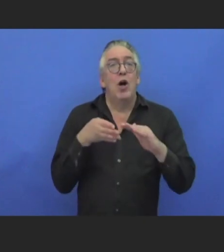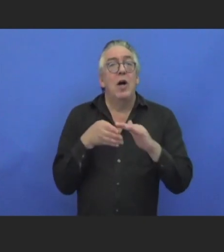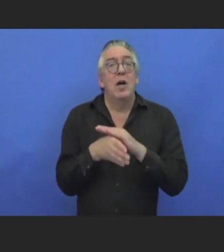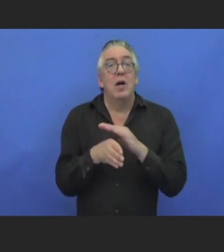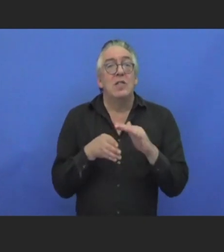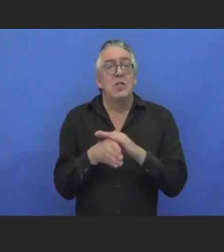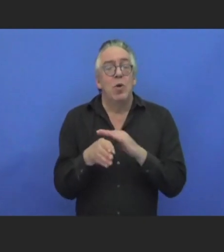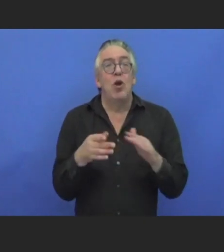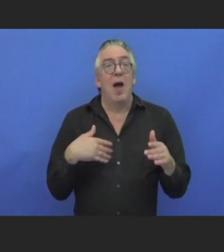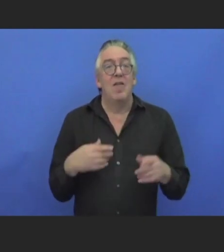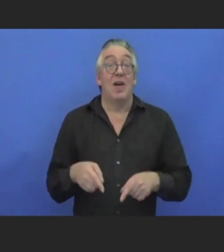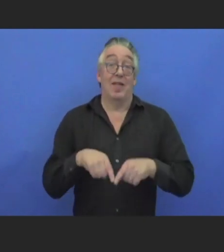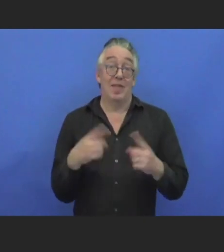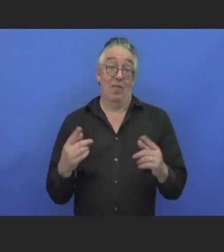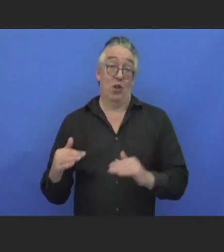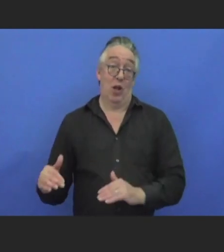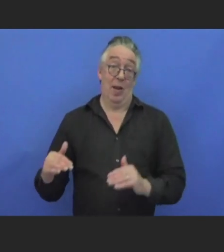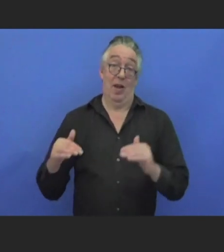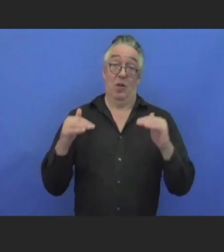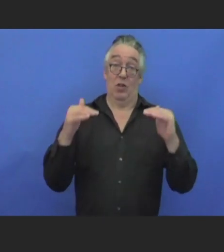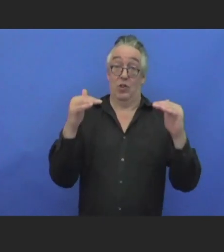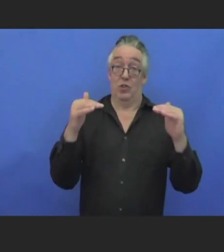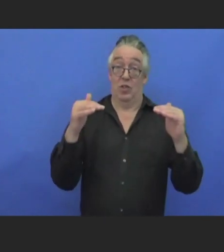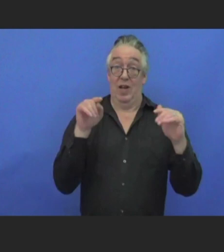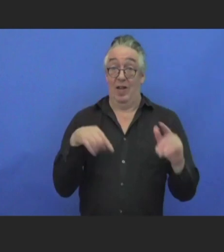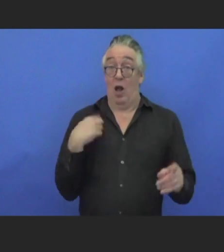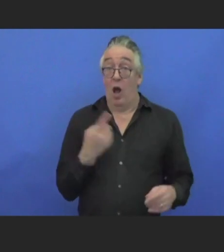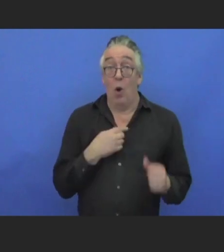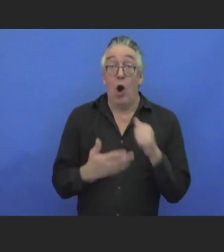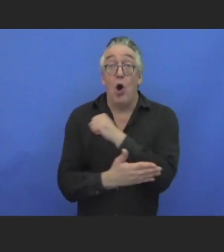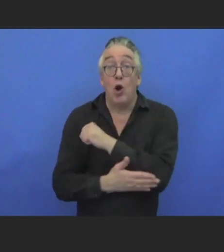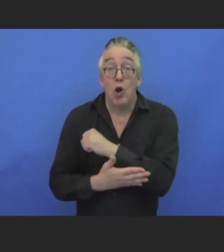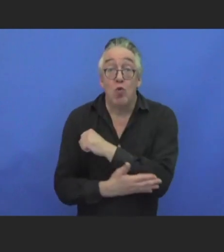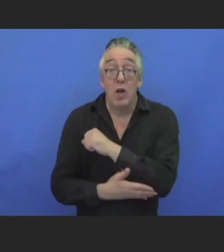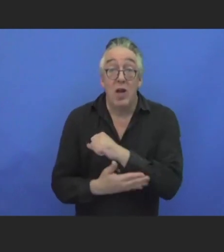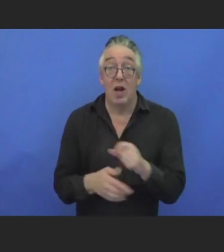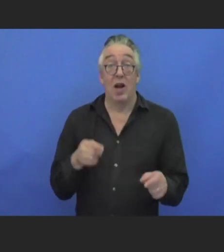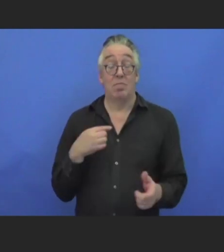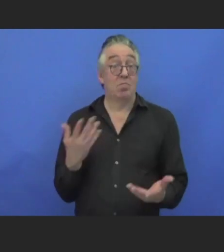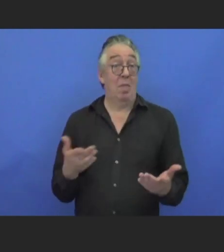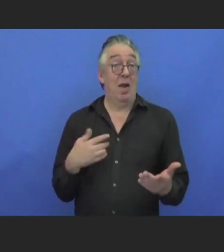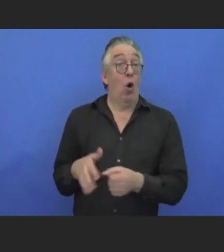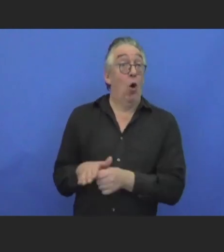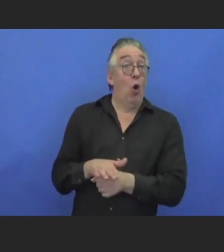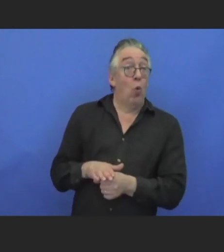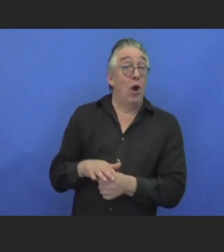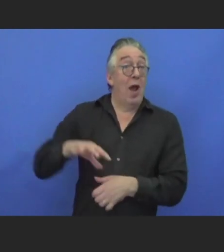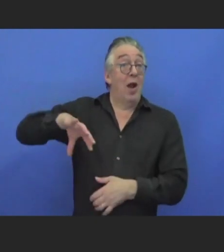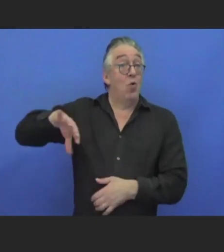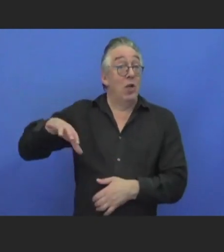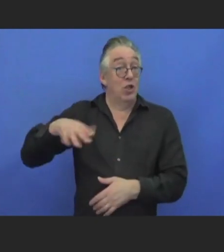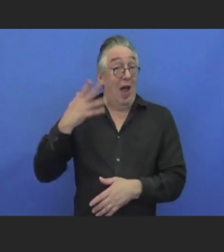within our nations? Are there accessibility experts within our regions? How do we bring them together,